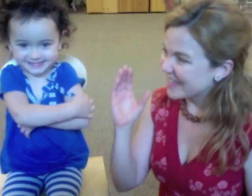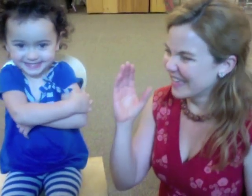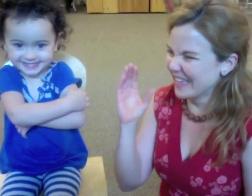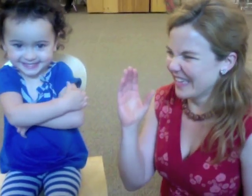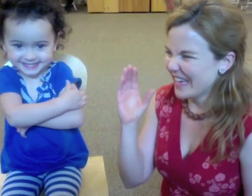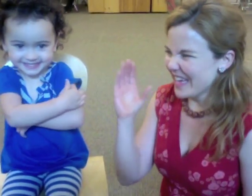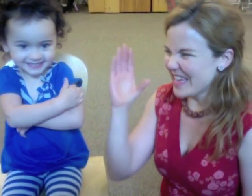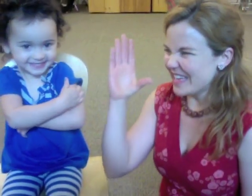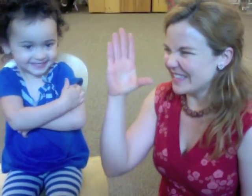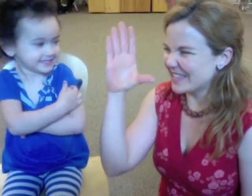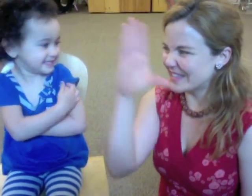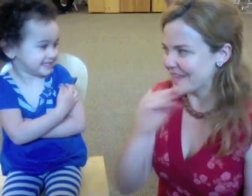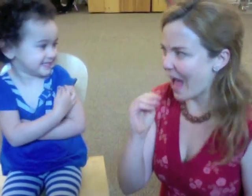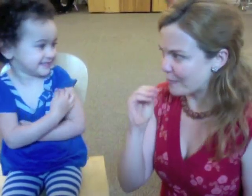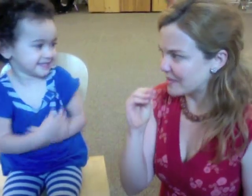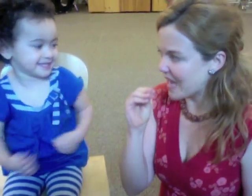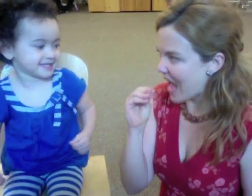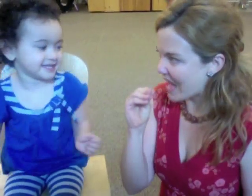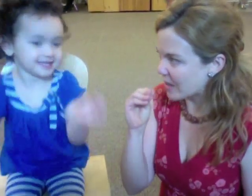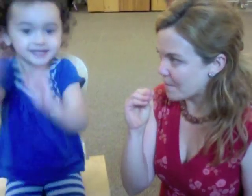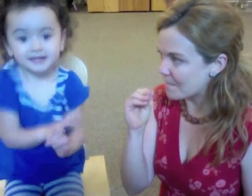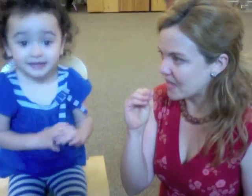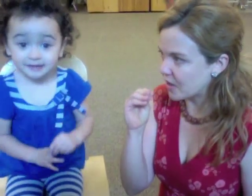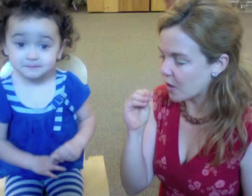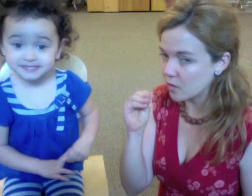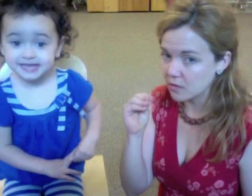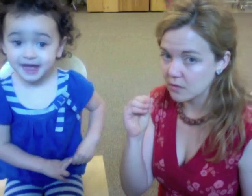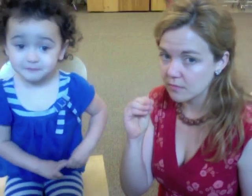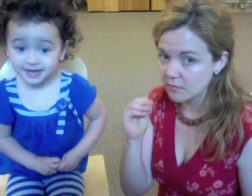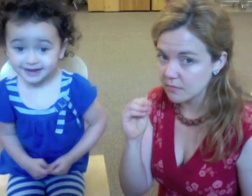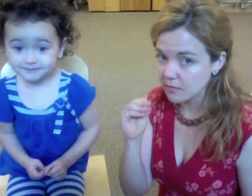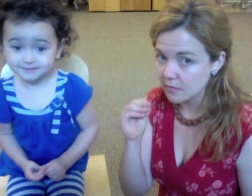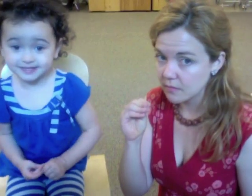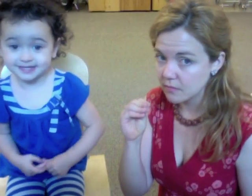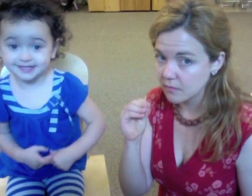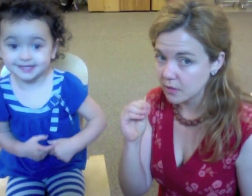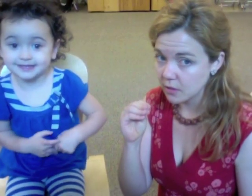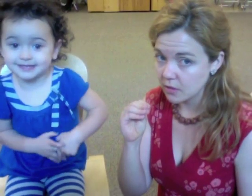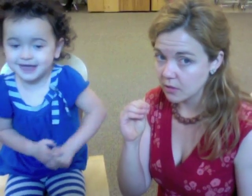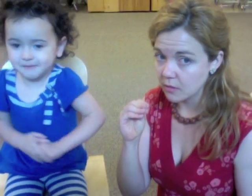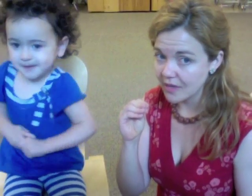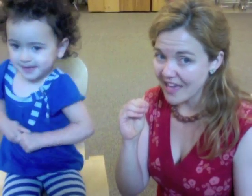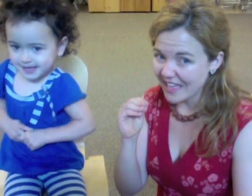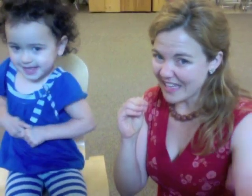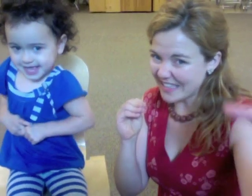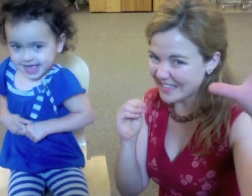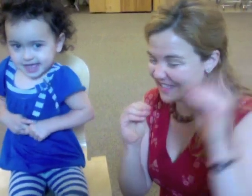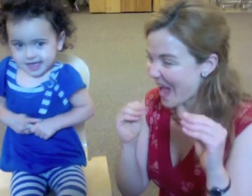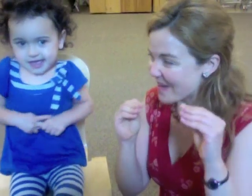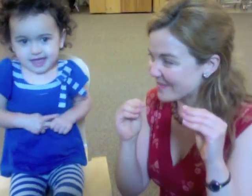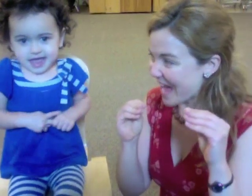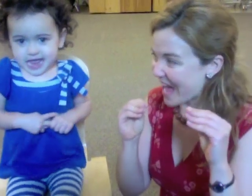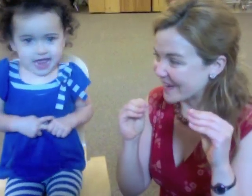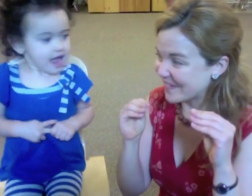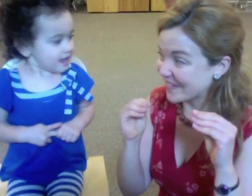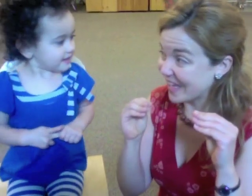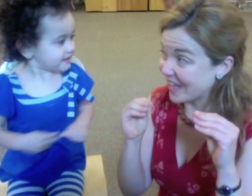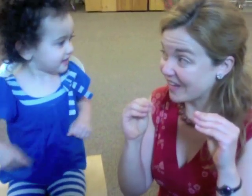He snapped at a minnow. He snapped at a flea.